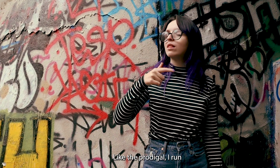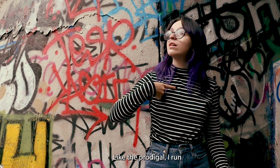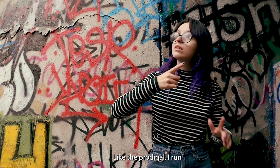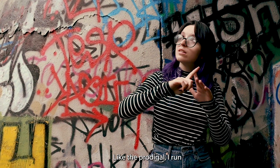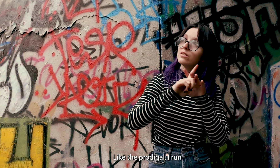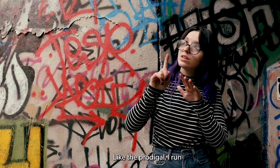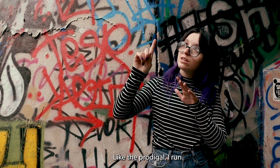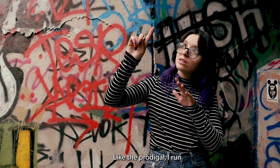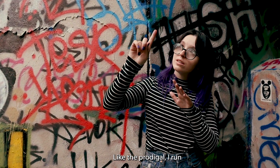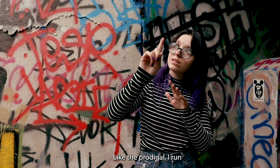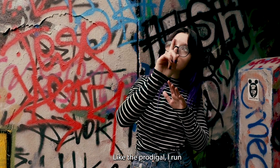I run.